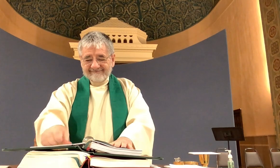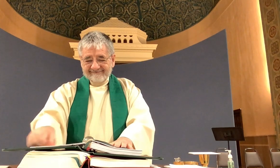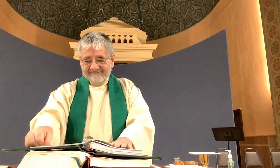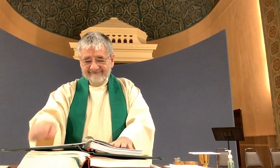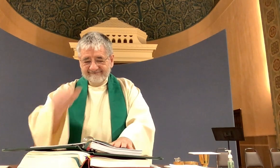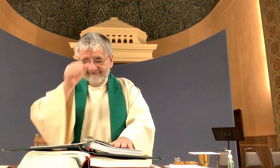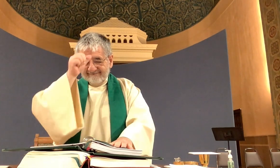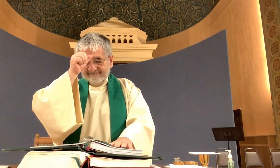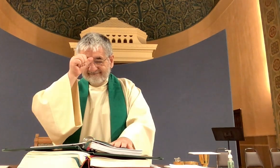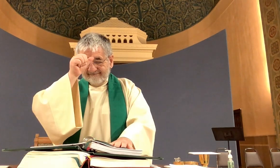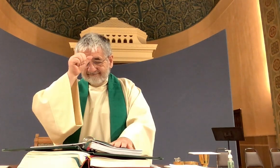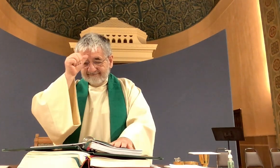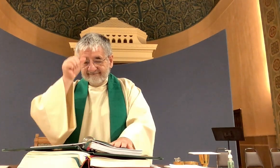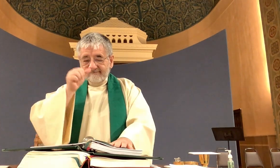Glory to you, O Lord. Lord.